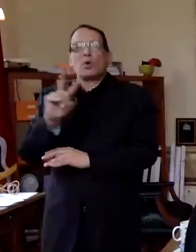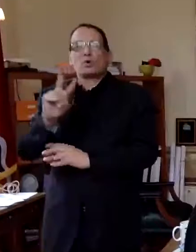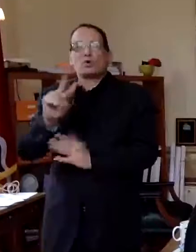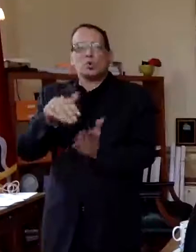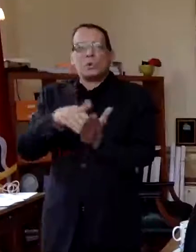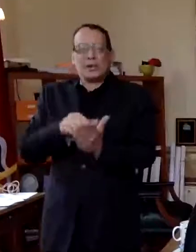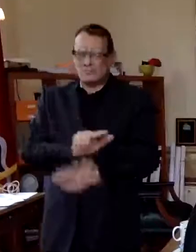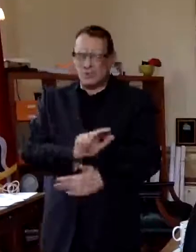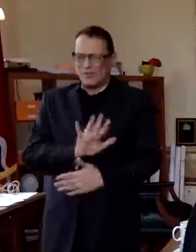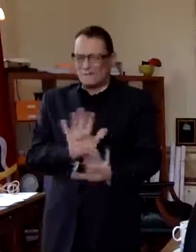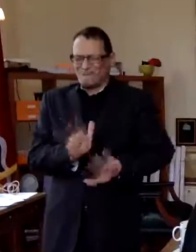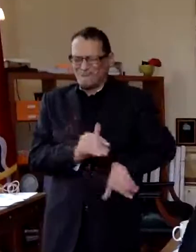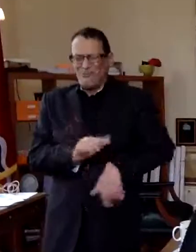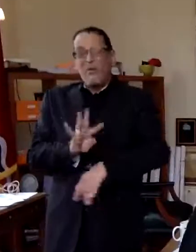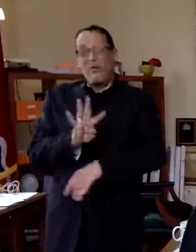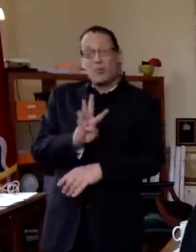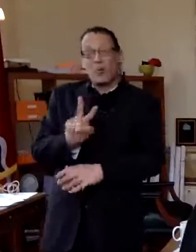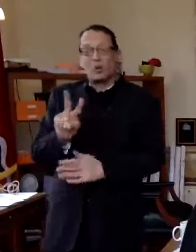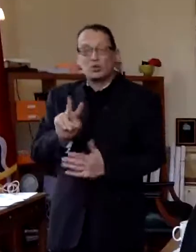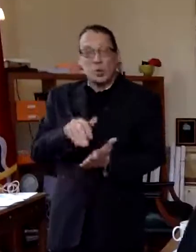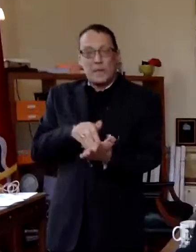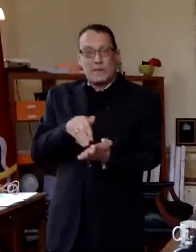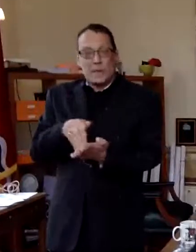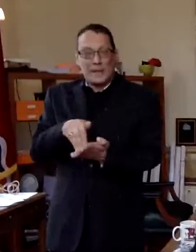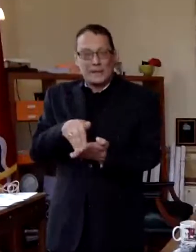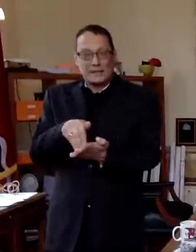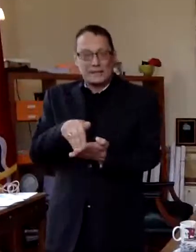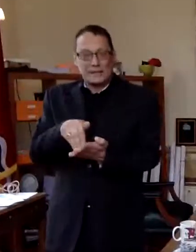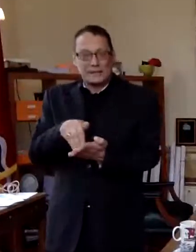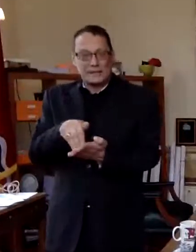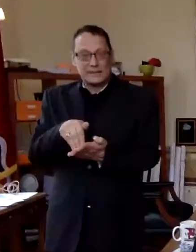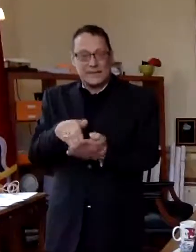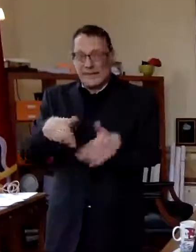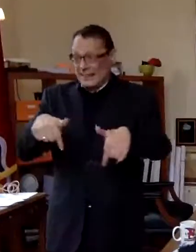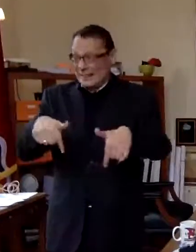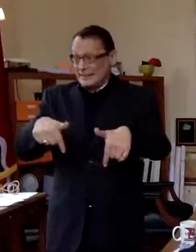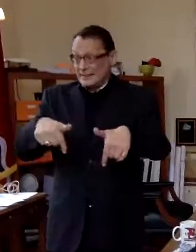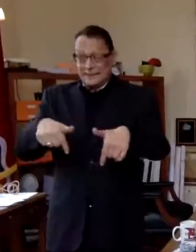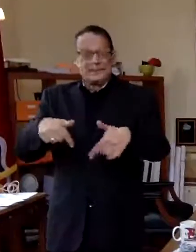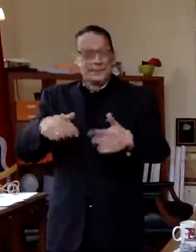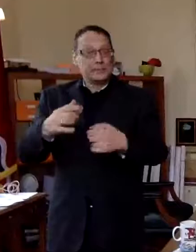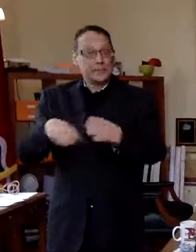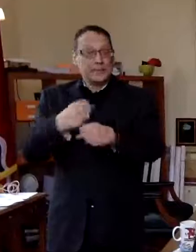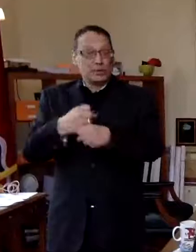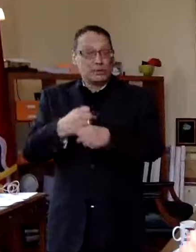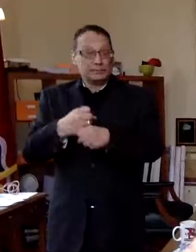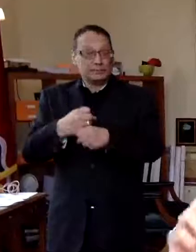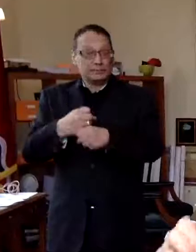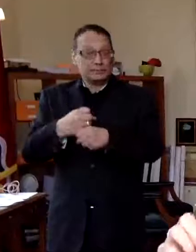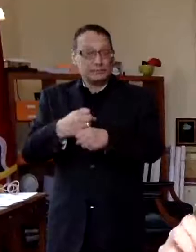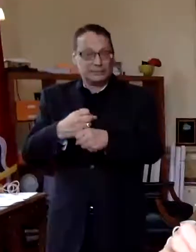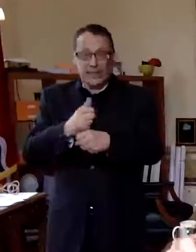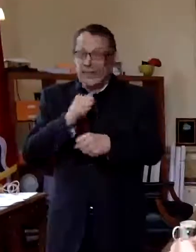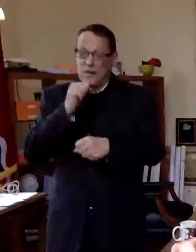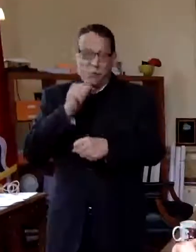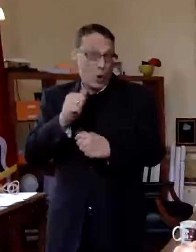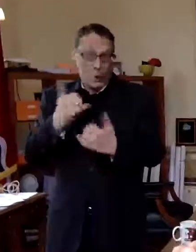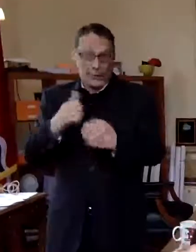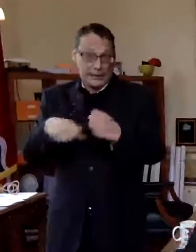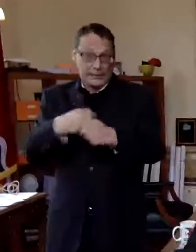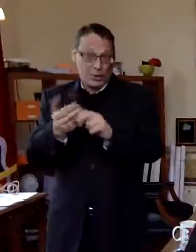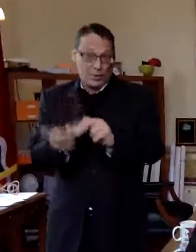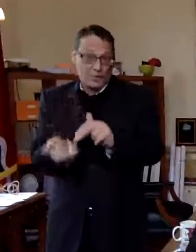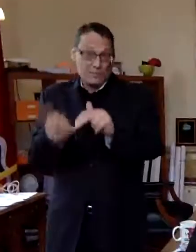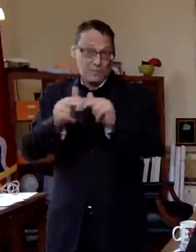35 42 is what it's supposed to be at the end of this year that we're in now we know that it won't go up this year